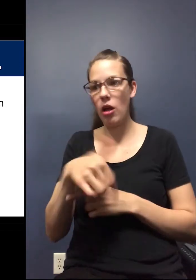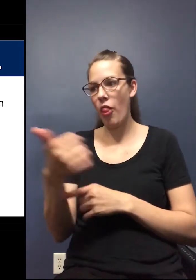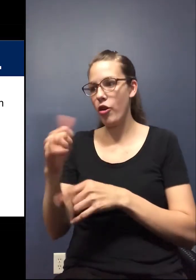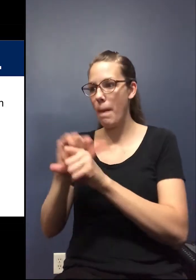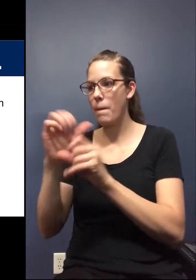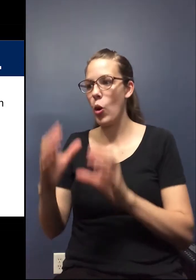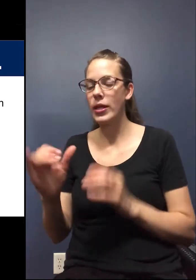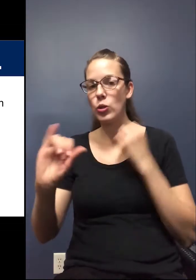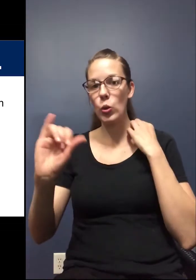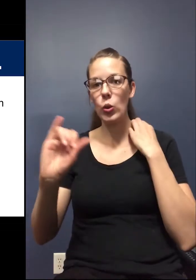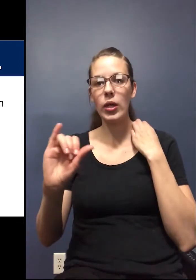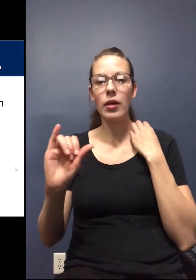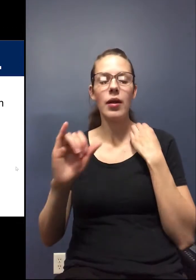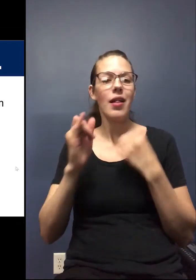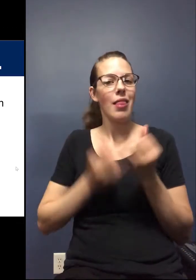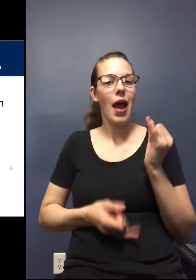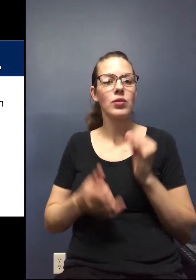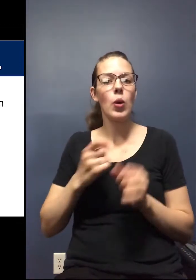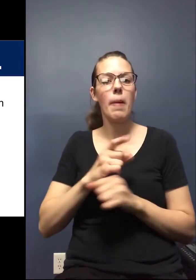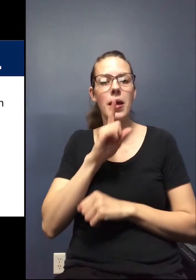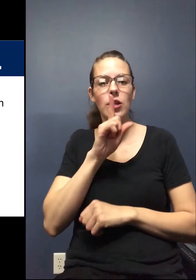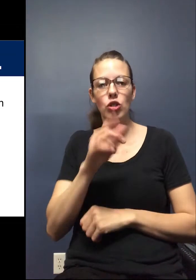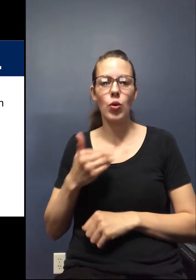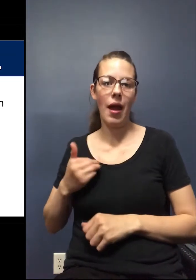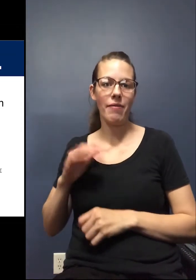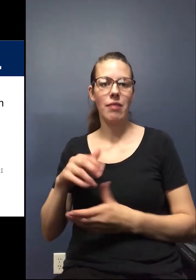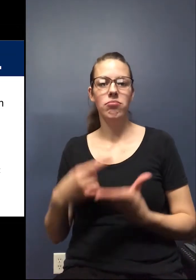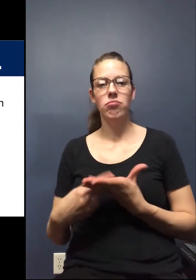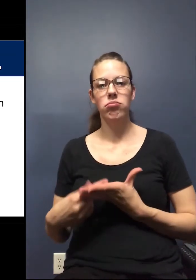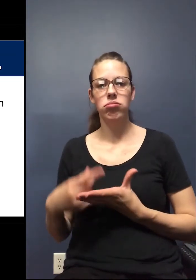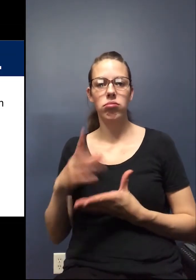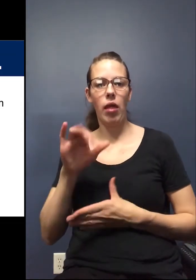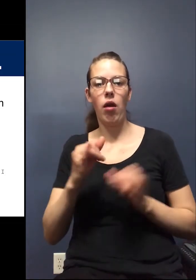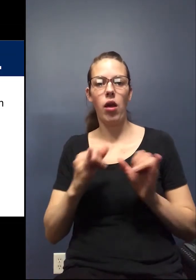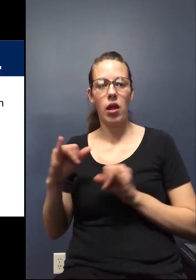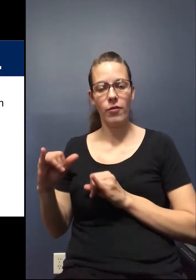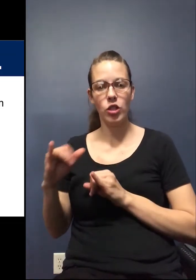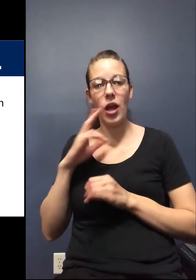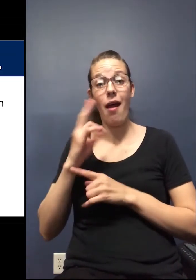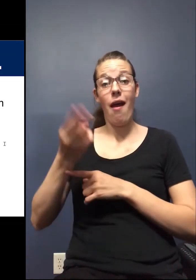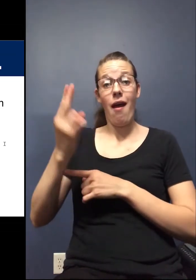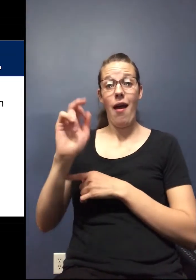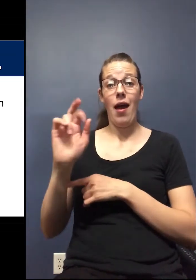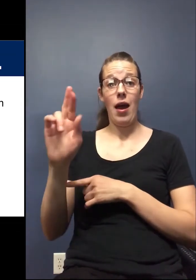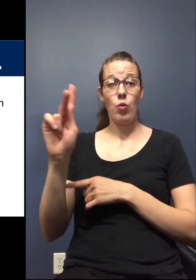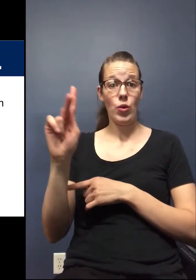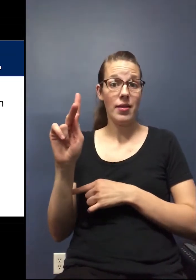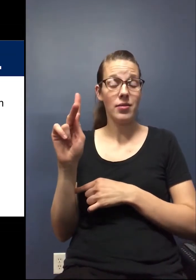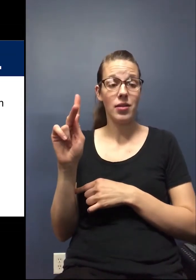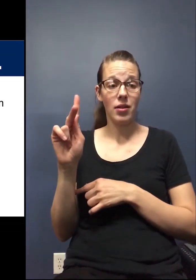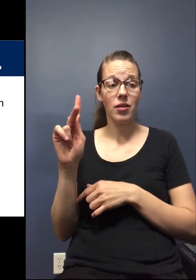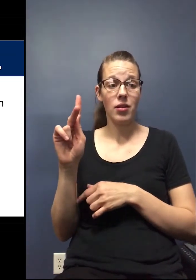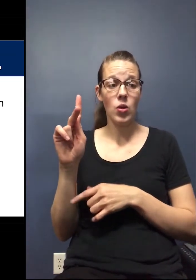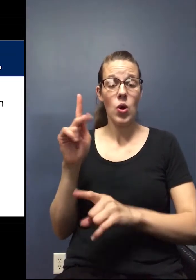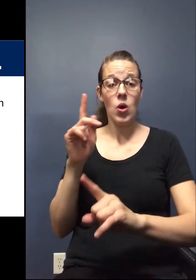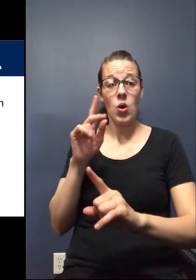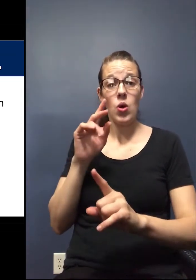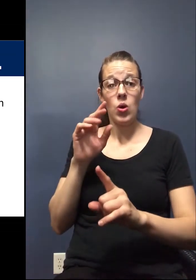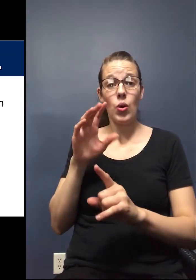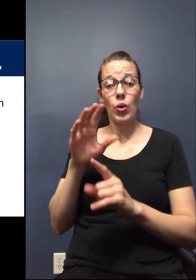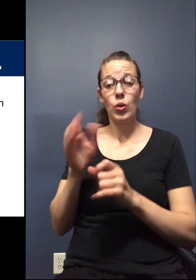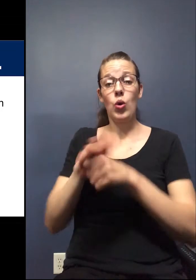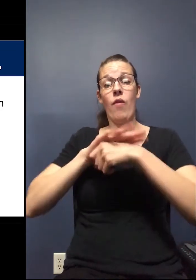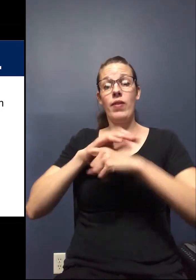as other employees. And then the last thing, just making sure that we're having that discussion that individuals are at a higher risk from getting, once COVID